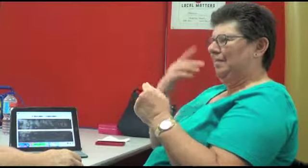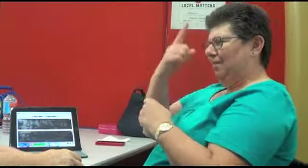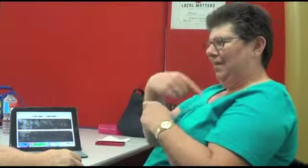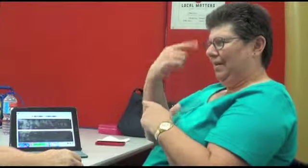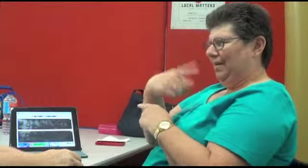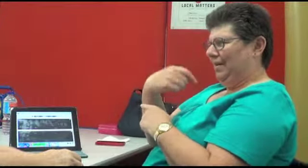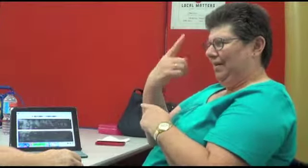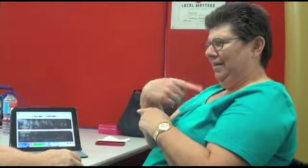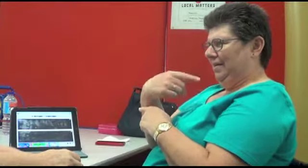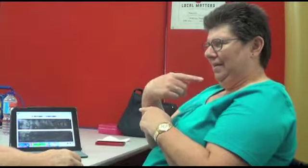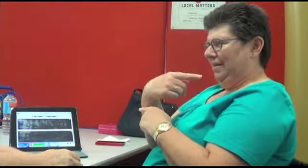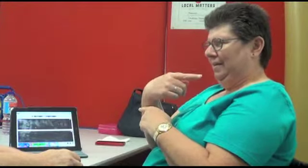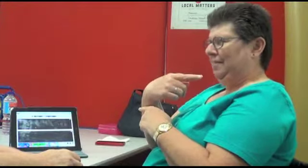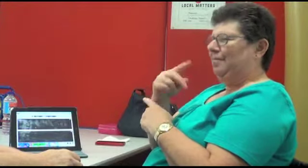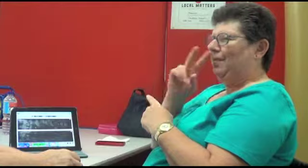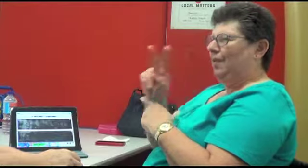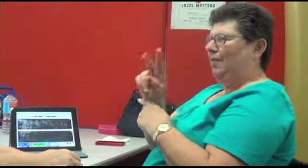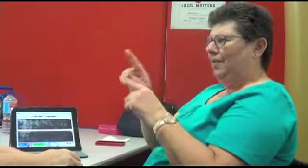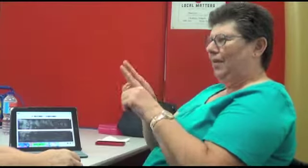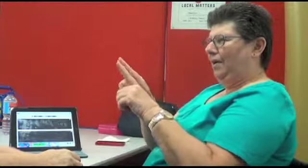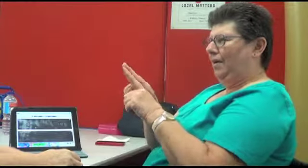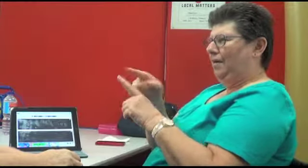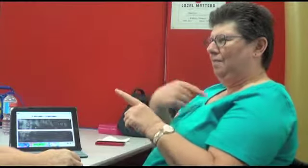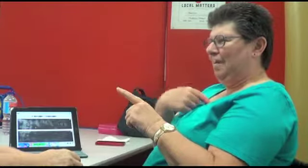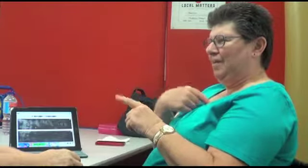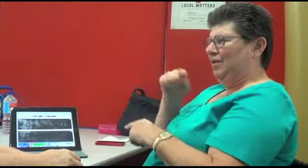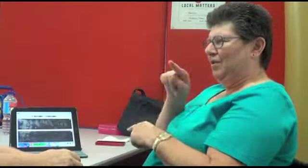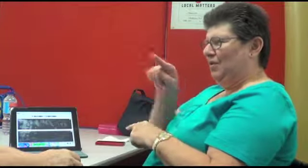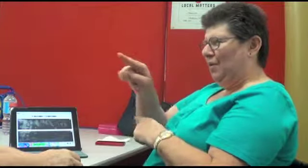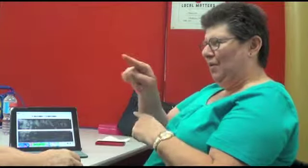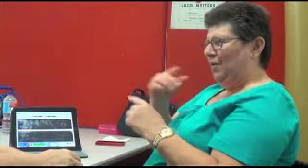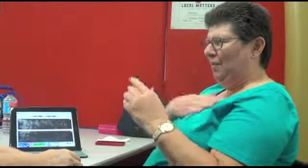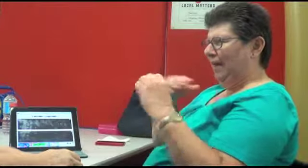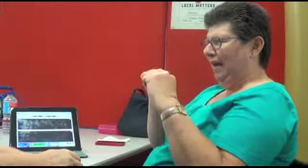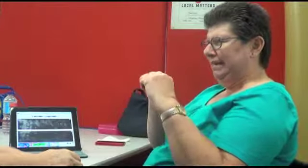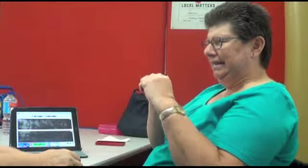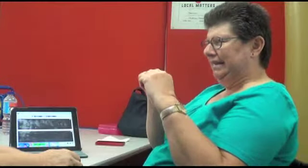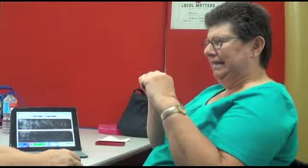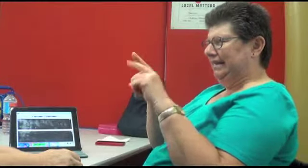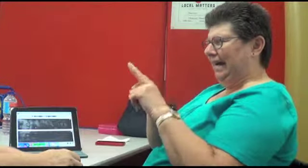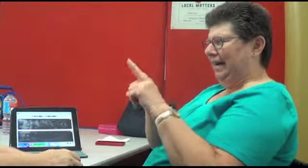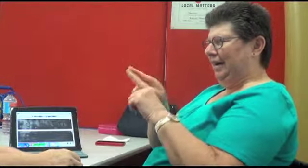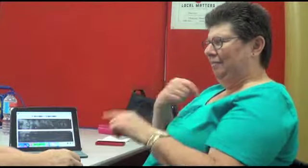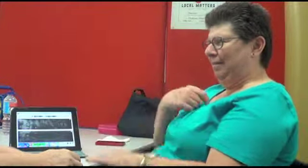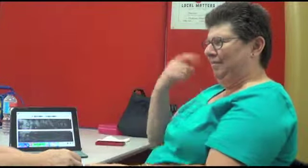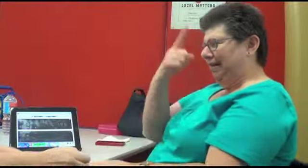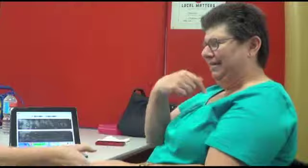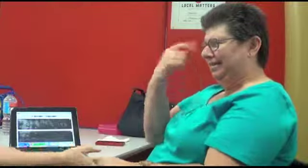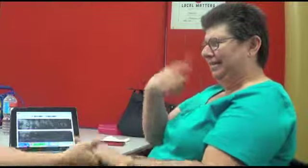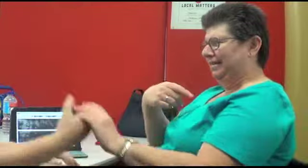Well, I know that when I saw the photo of my auntie, she looks exactly like I look